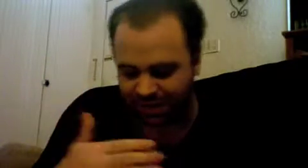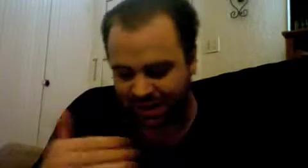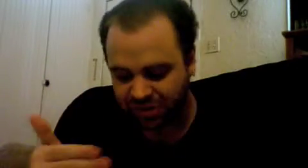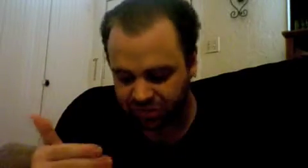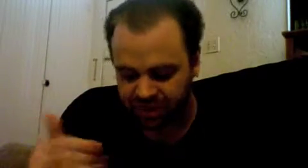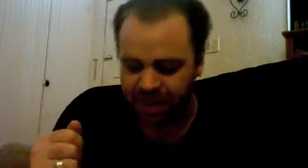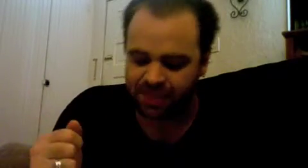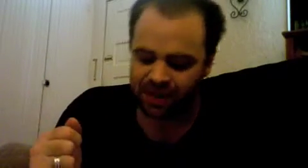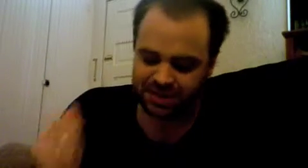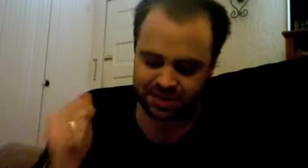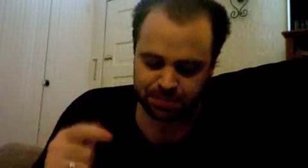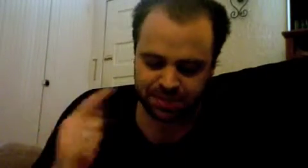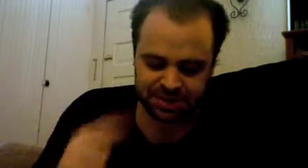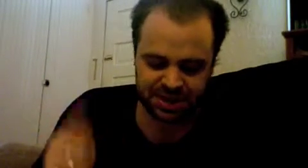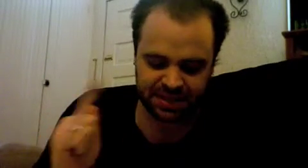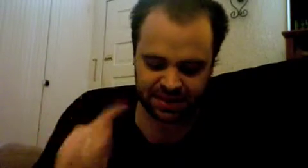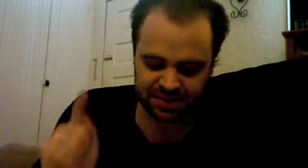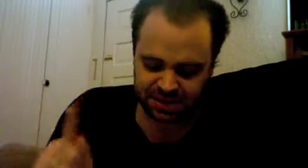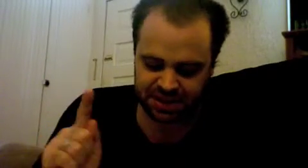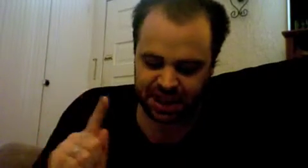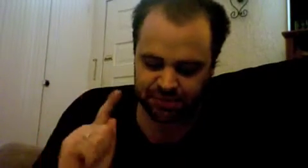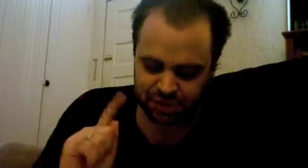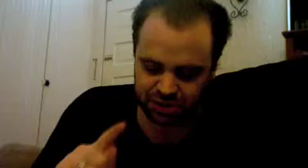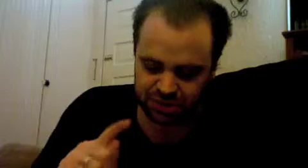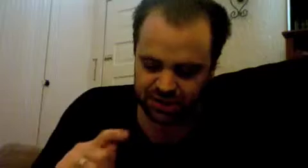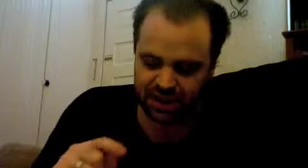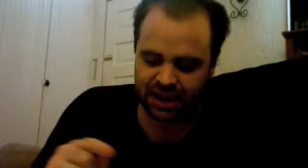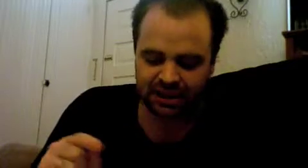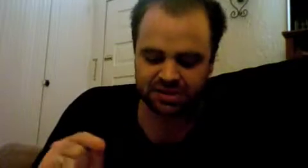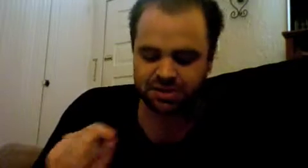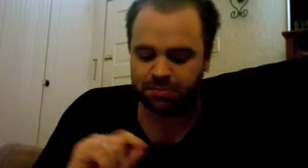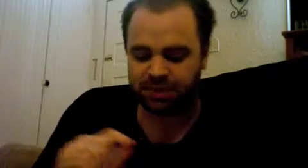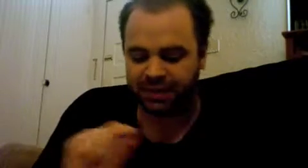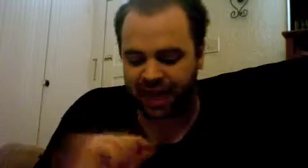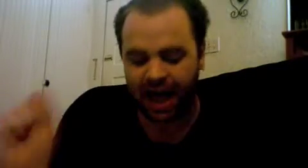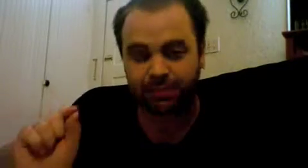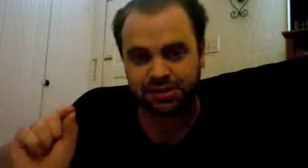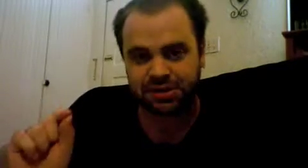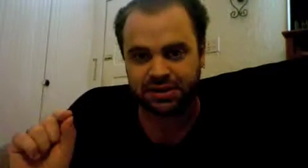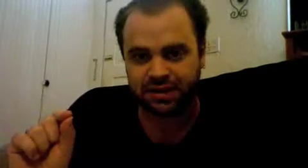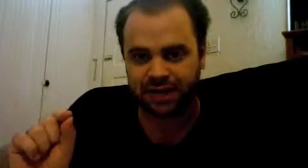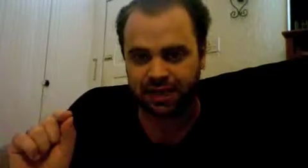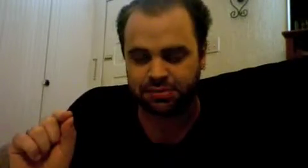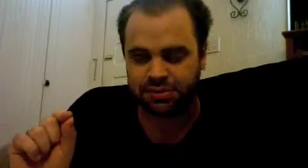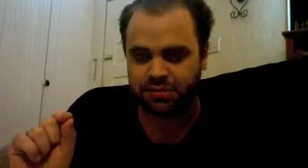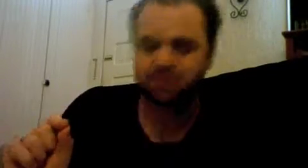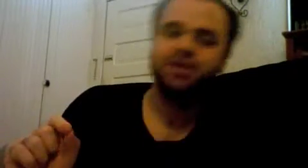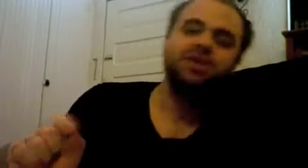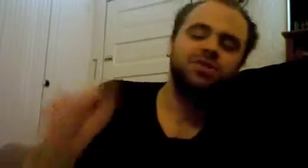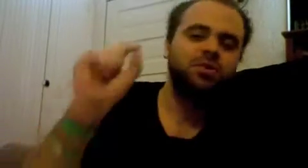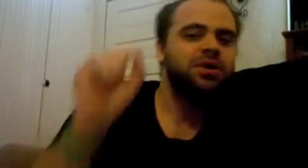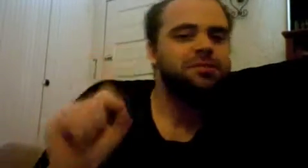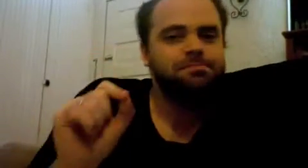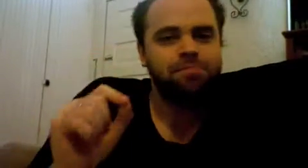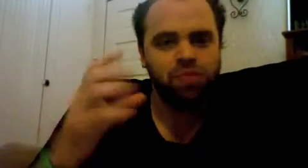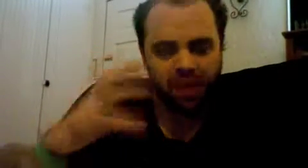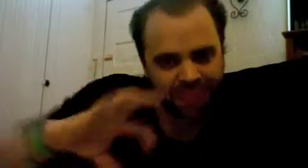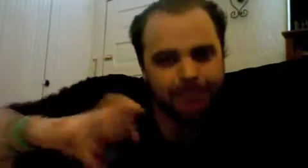mediation than in simply saying that it is nothing absolute and it is completely absent in the absolute so that